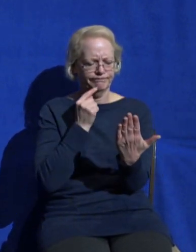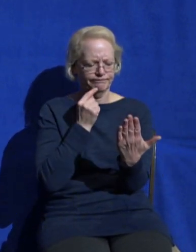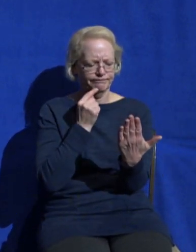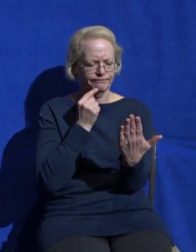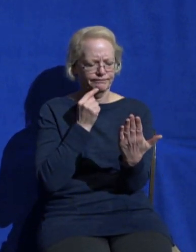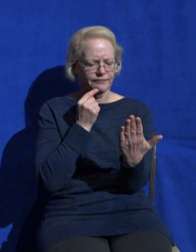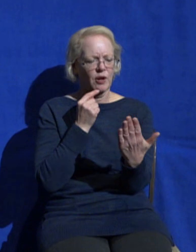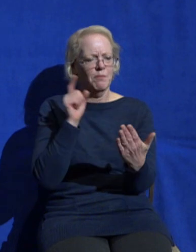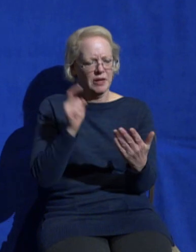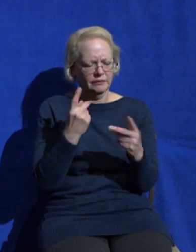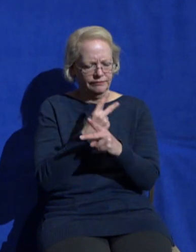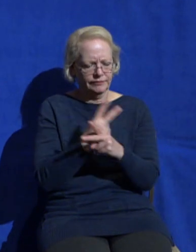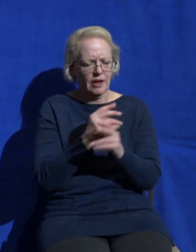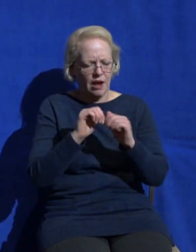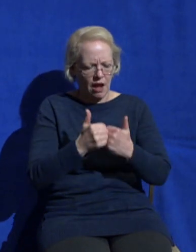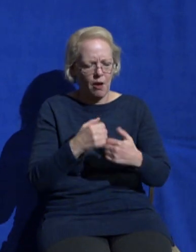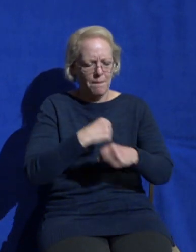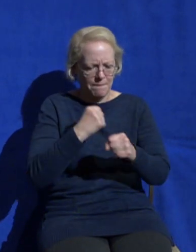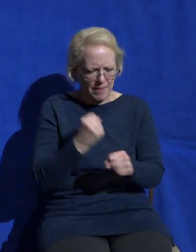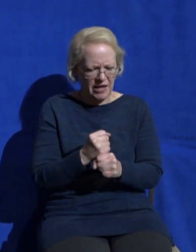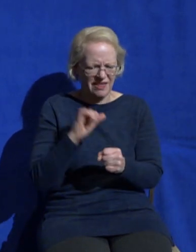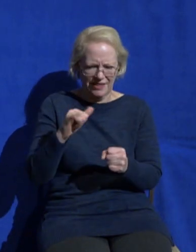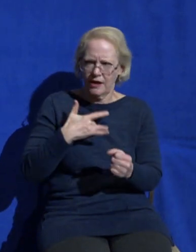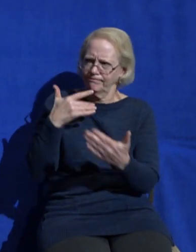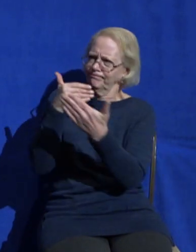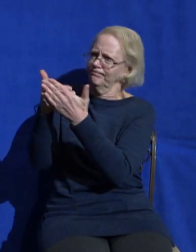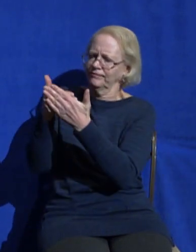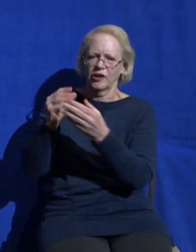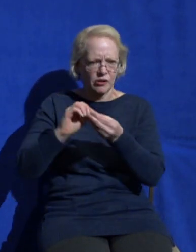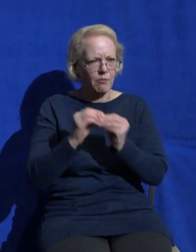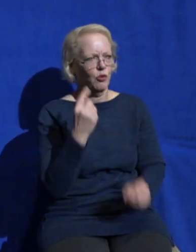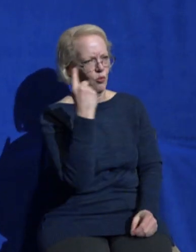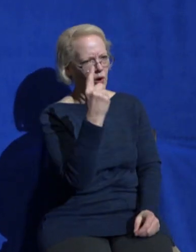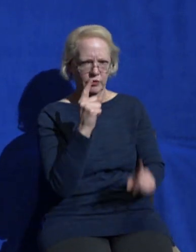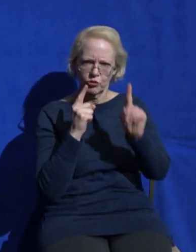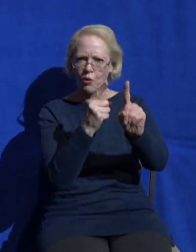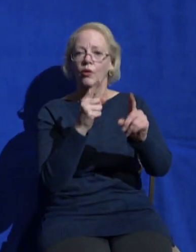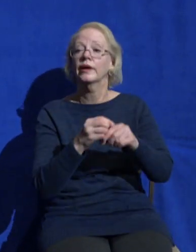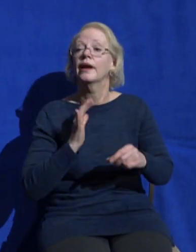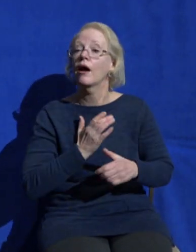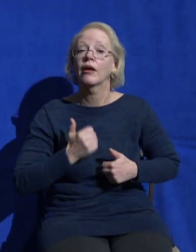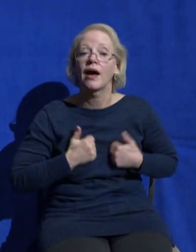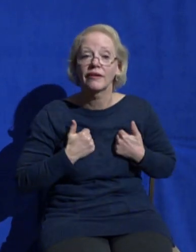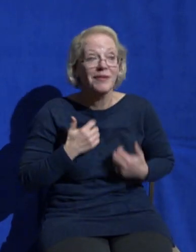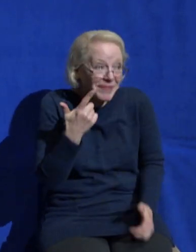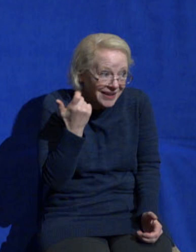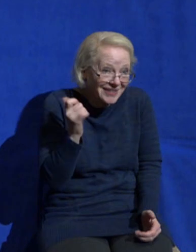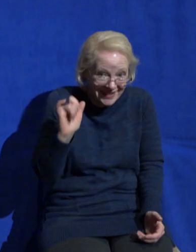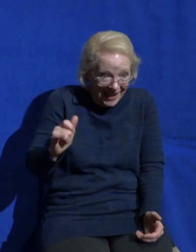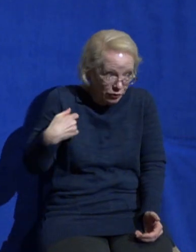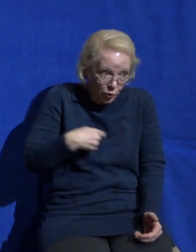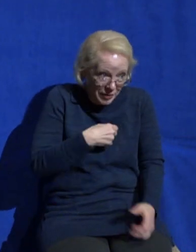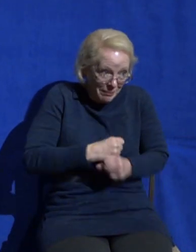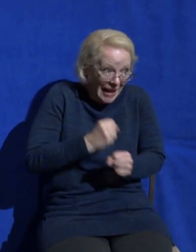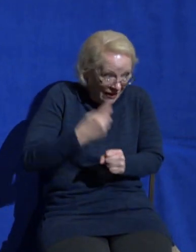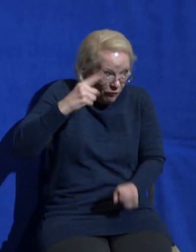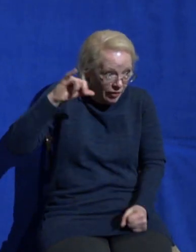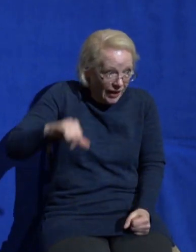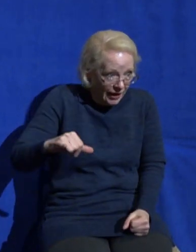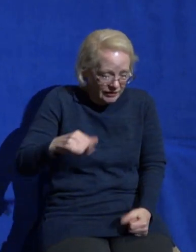goal in your life whether you're experiencing success or suffering busyness or boredom make intimacy with God the